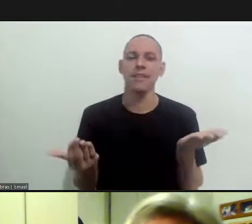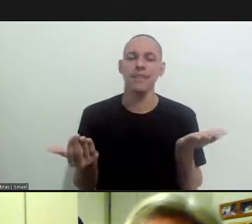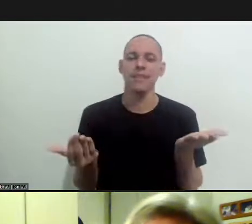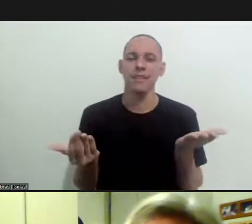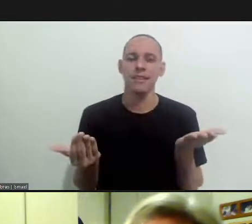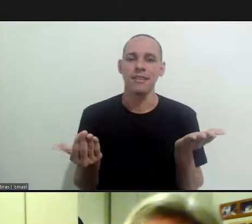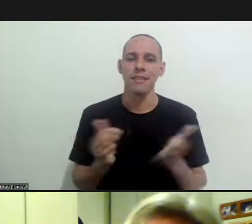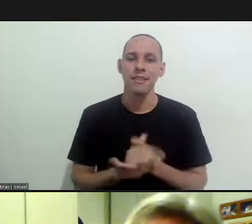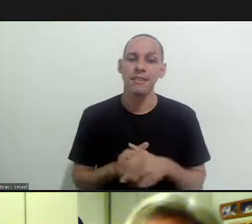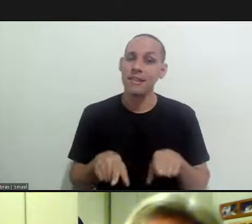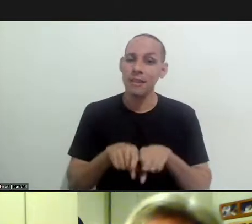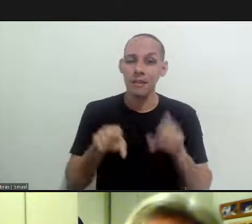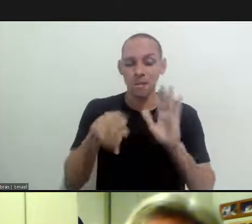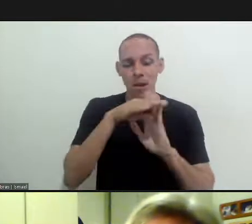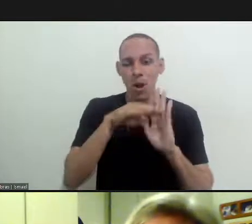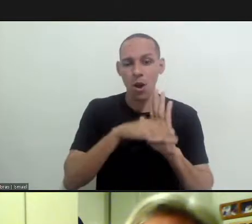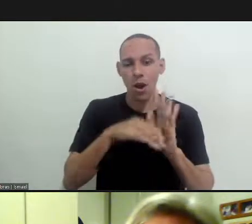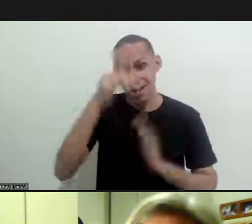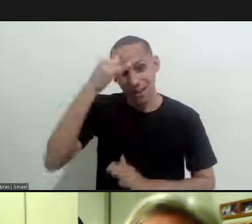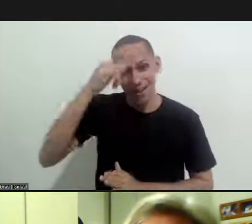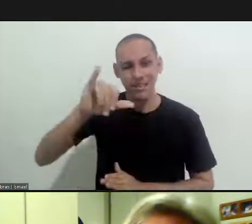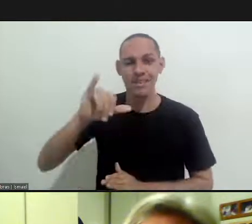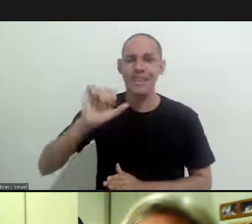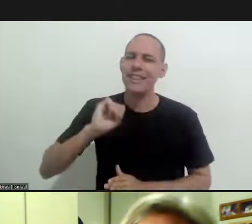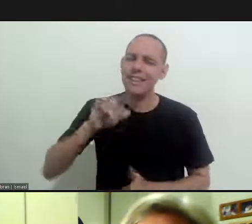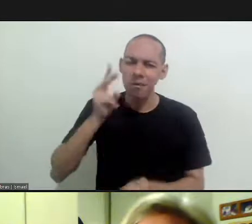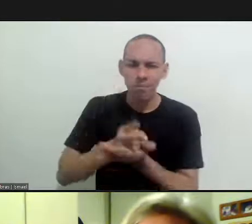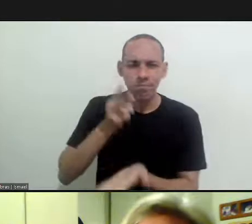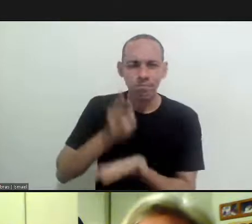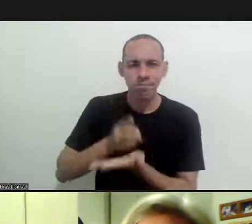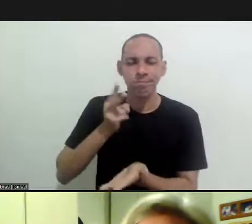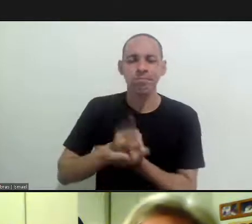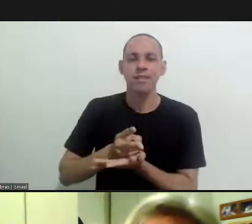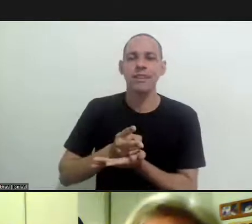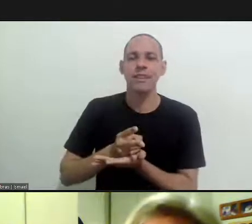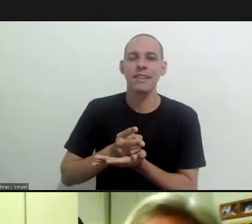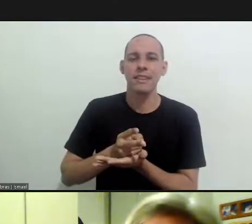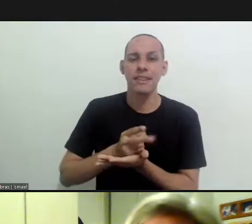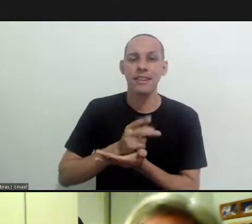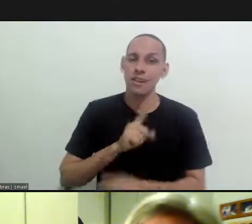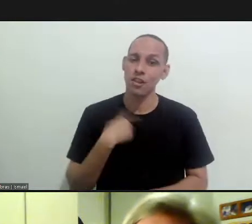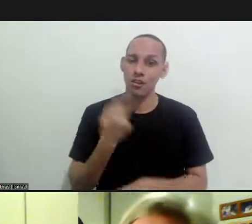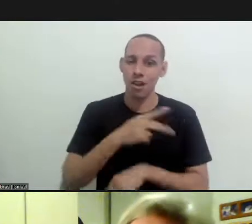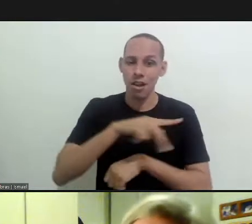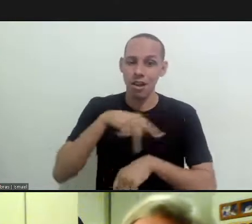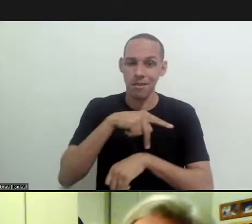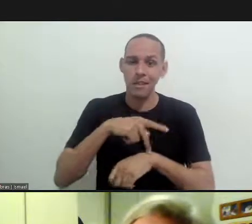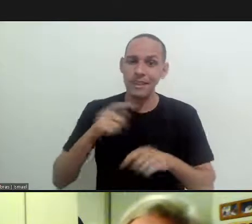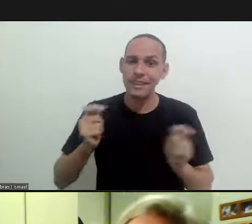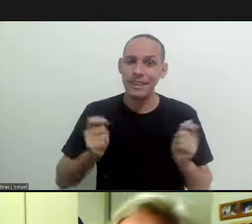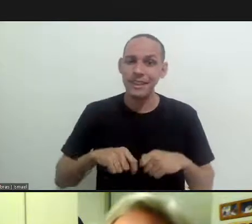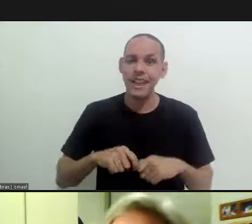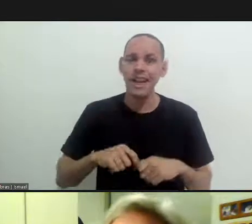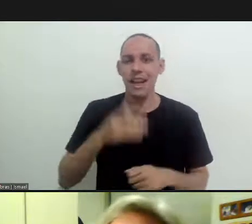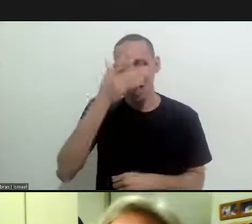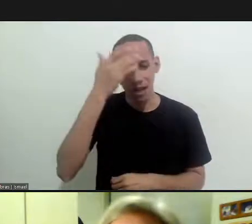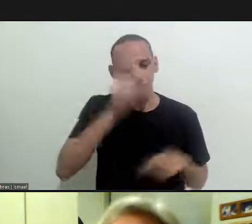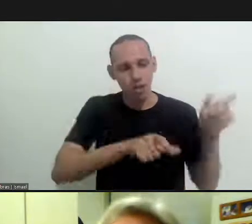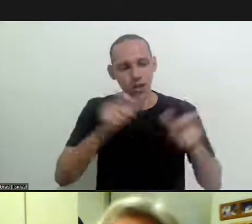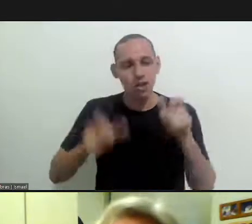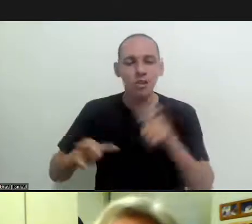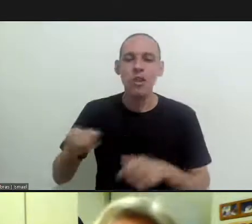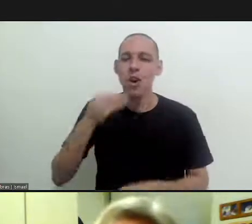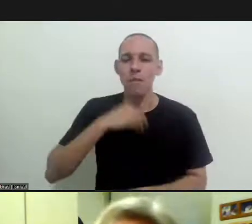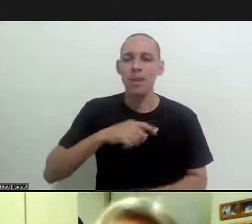people i believe that the prevention programs should they be permanent in our countries that would give